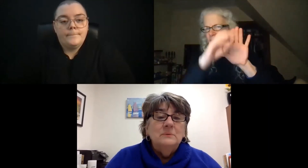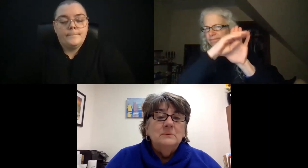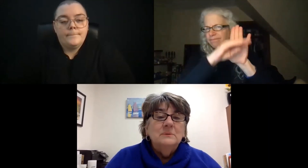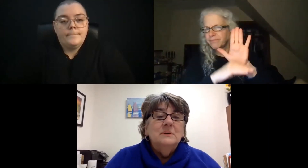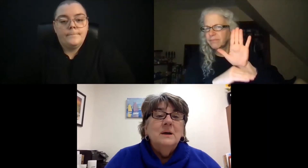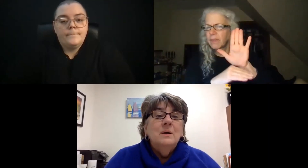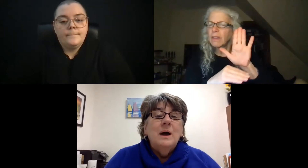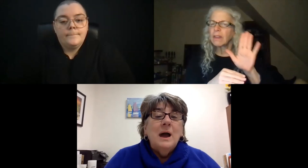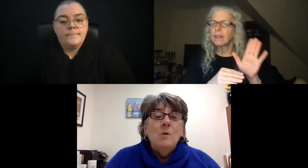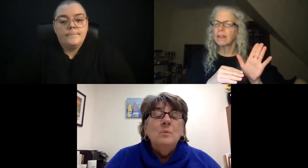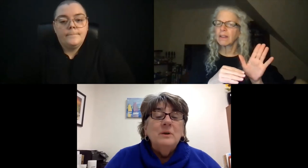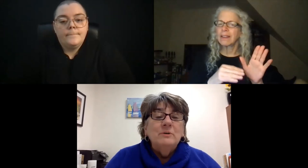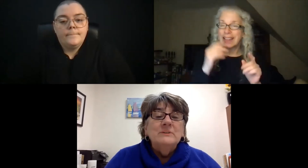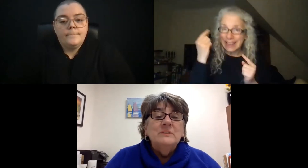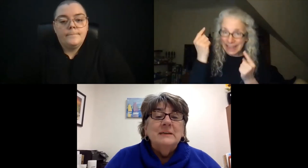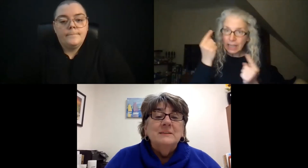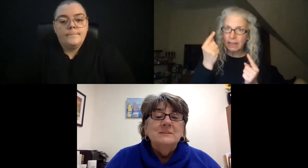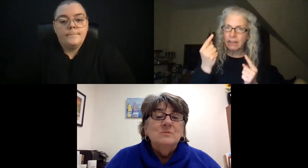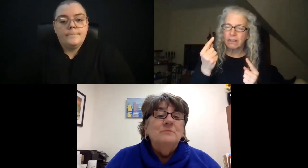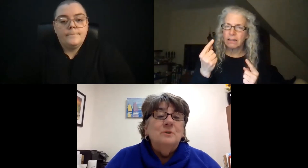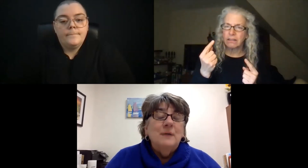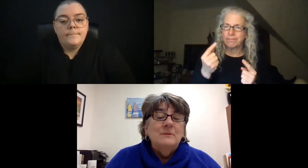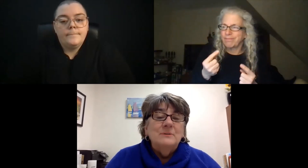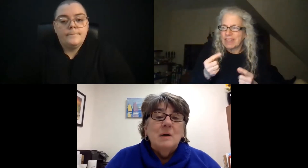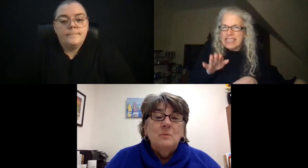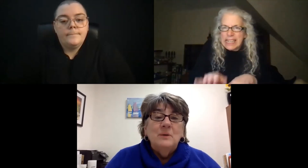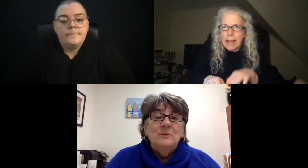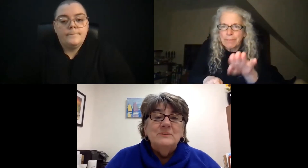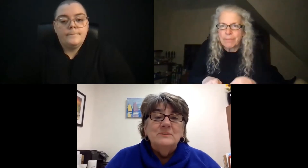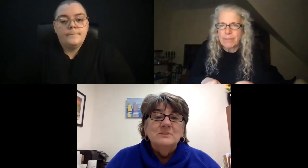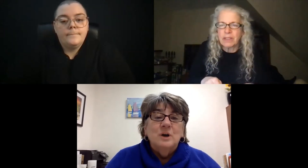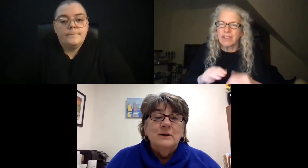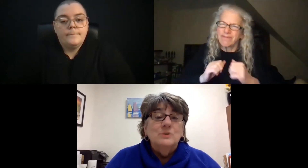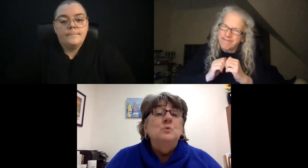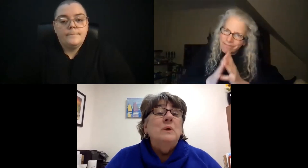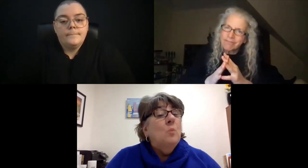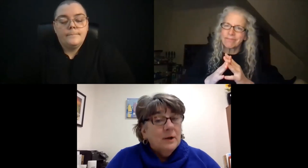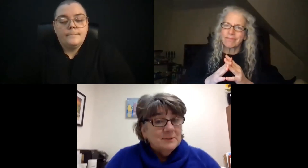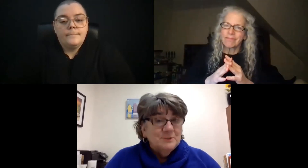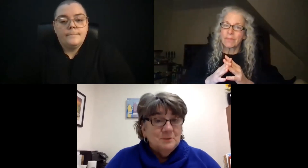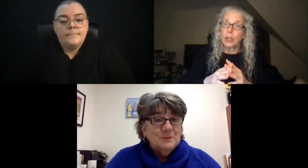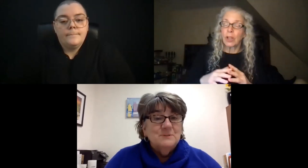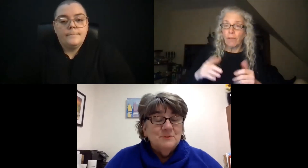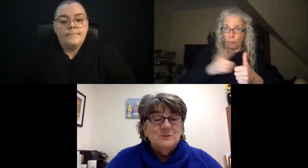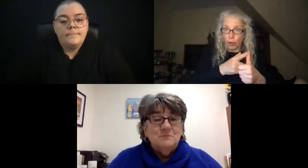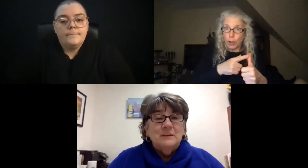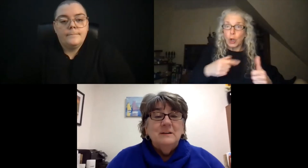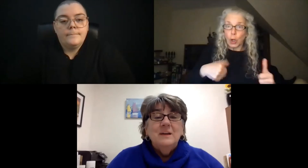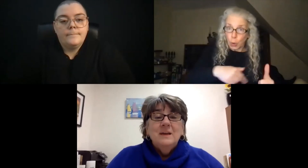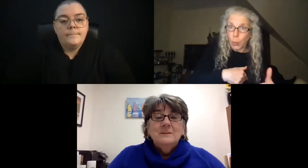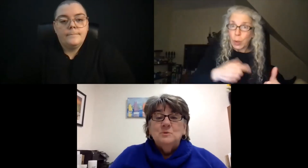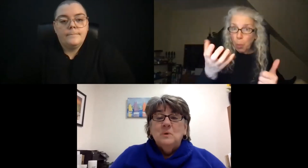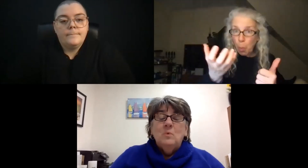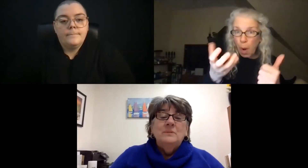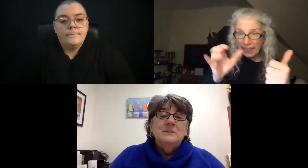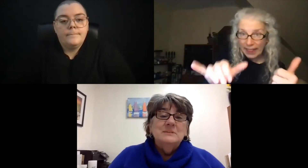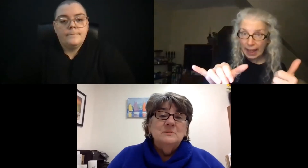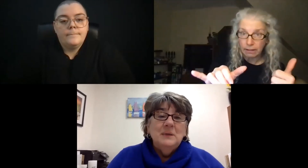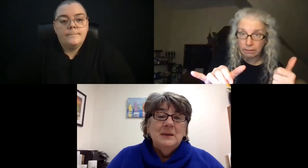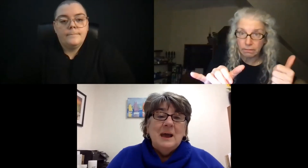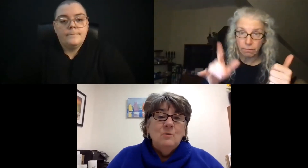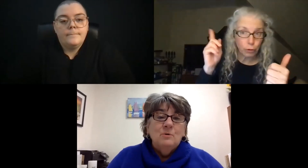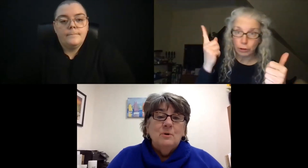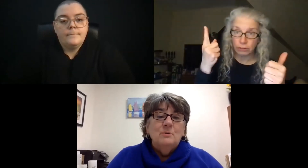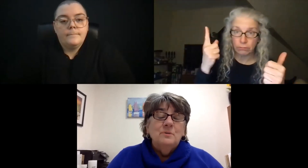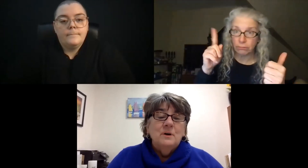about how are we going to get this off the ground, how are we going to start it, do we want to do this, first of all. Do we want this